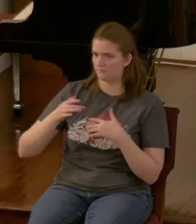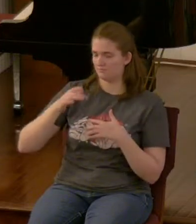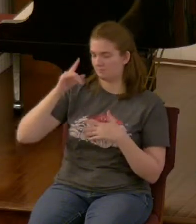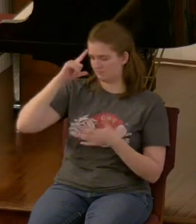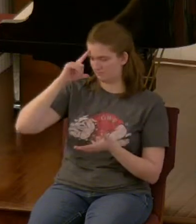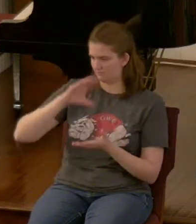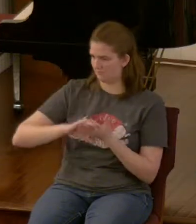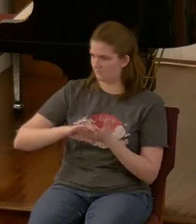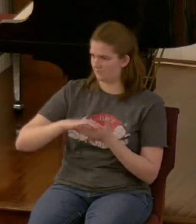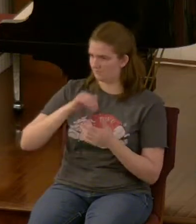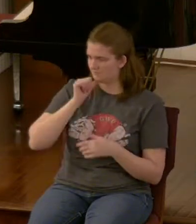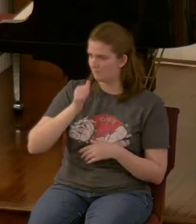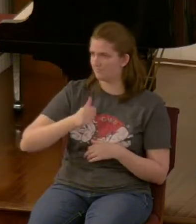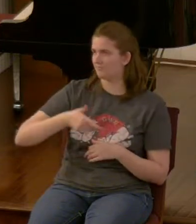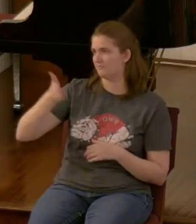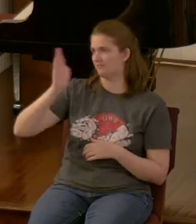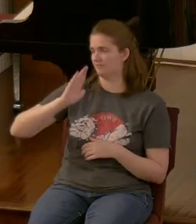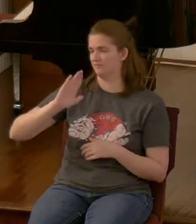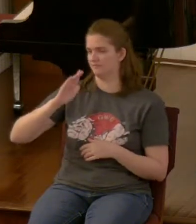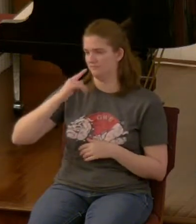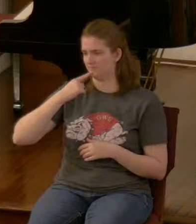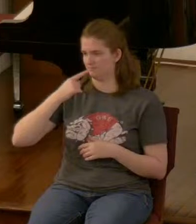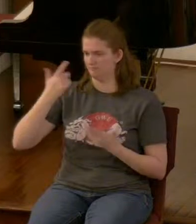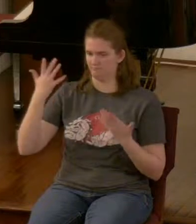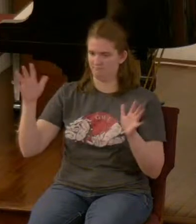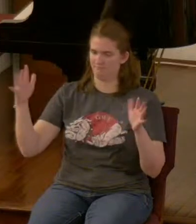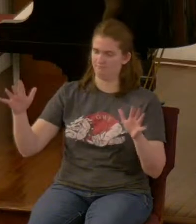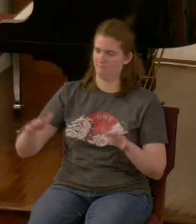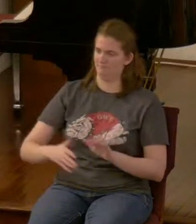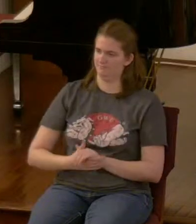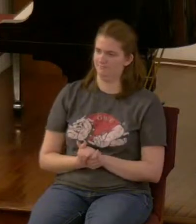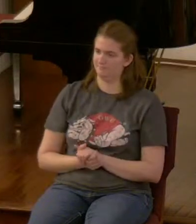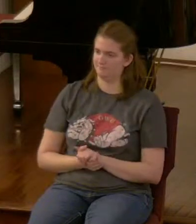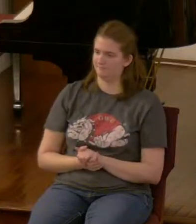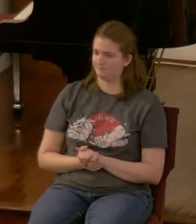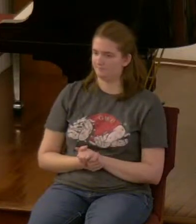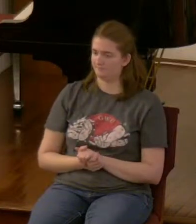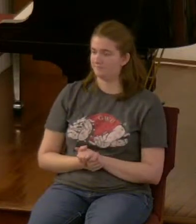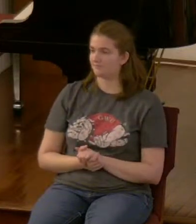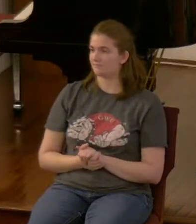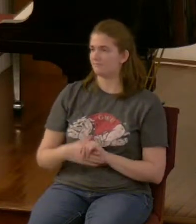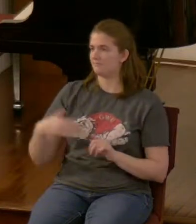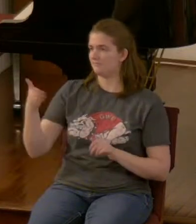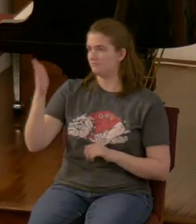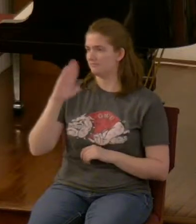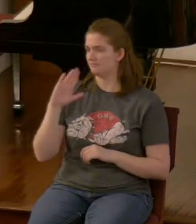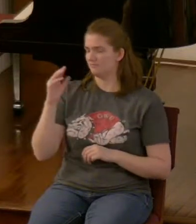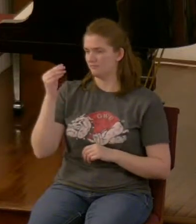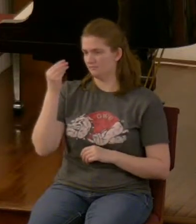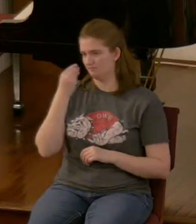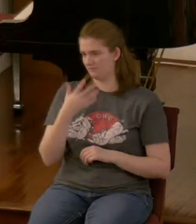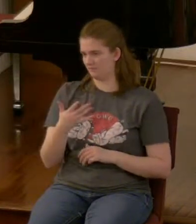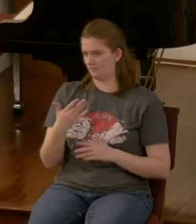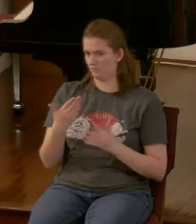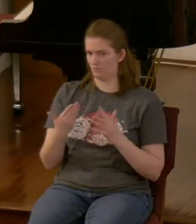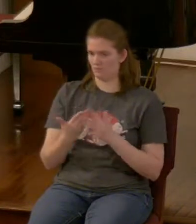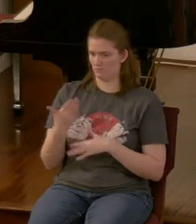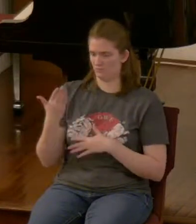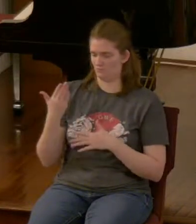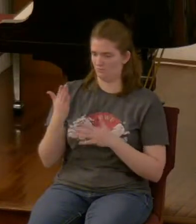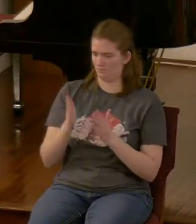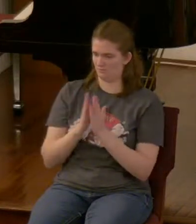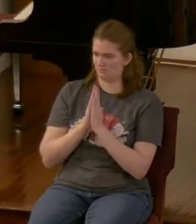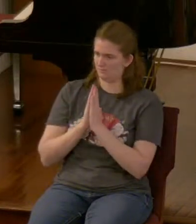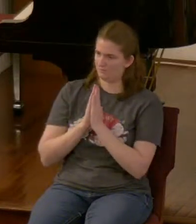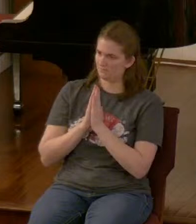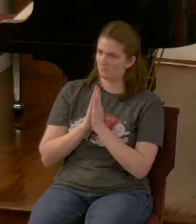okay God said it and that's it the other way God speaks to us is how through prayer